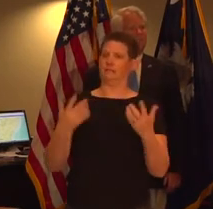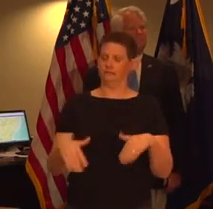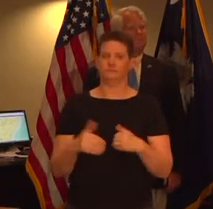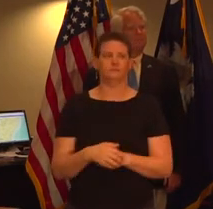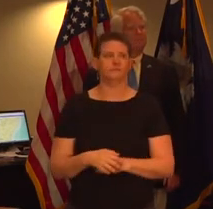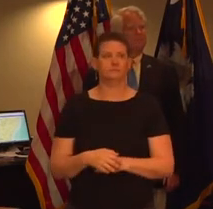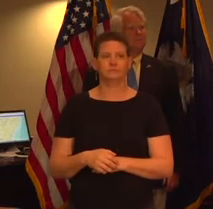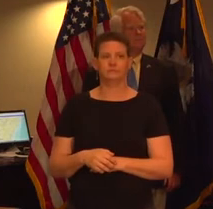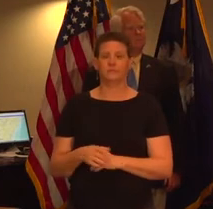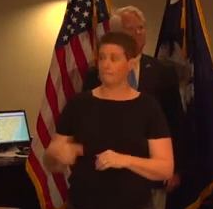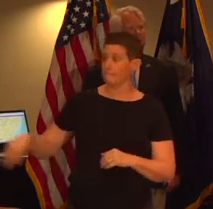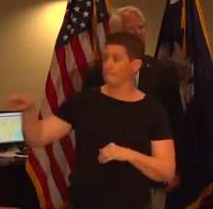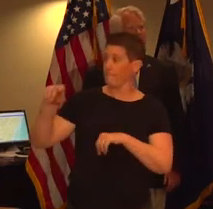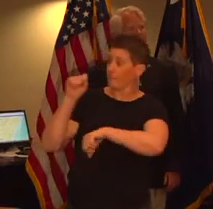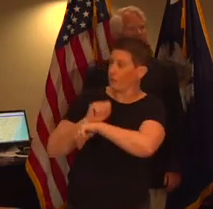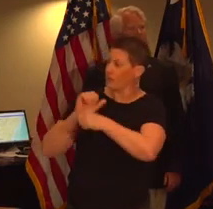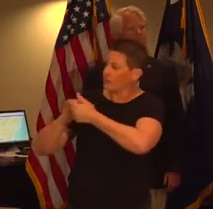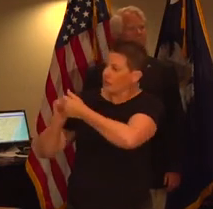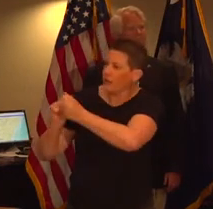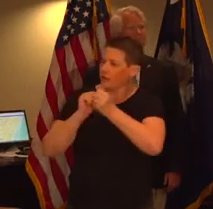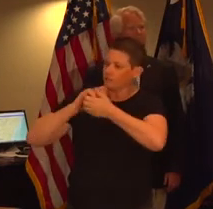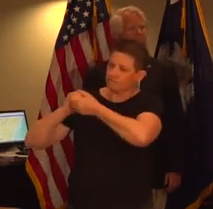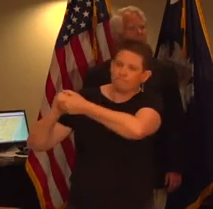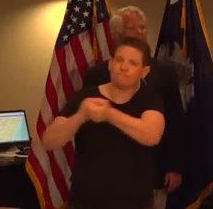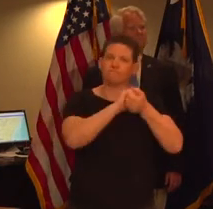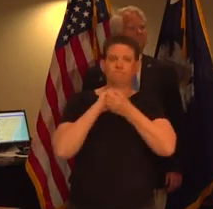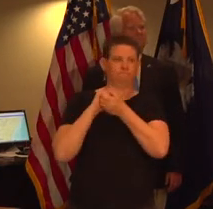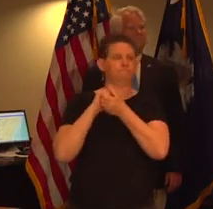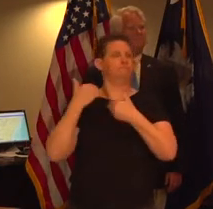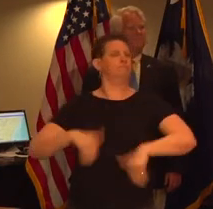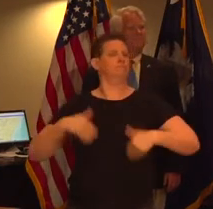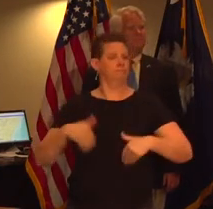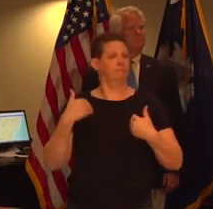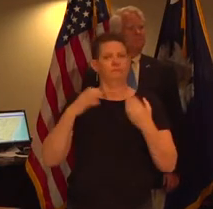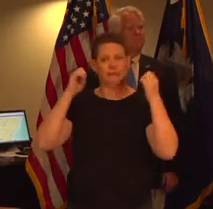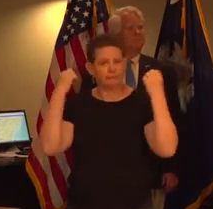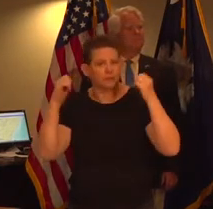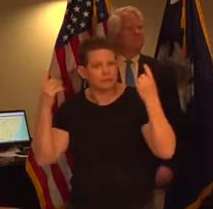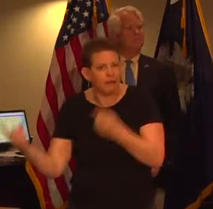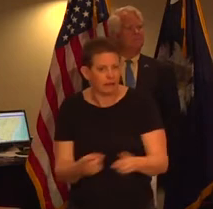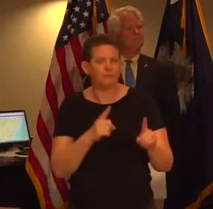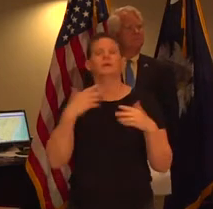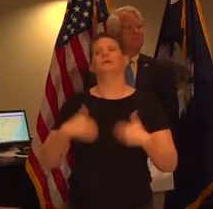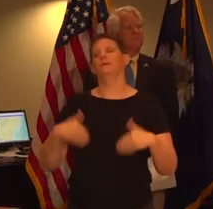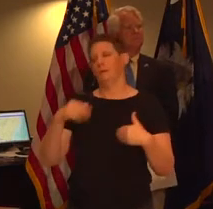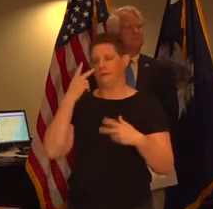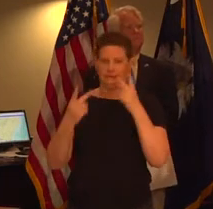together in a way that that we we see in these emergency situations and it's comforting to see it